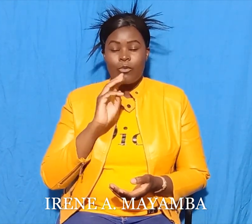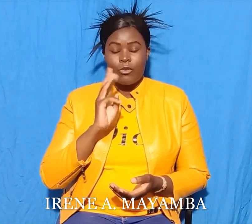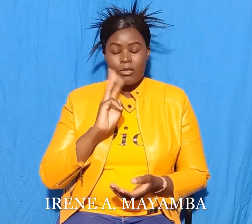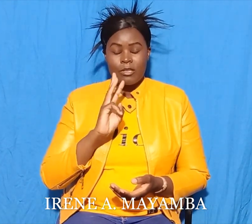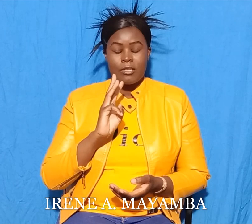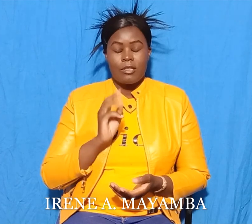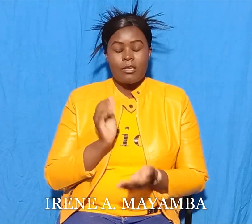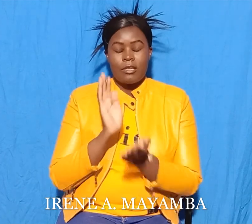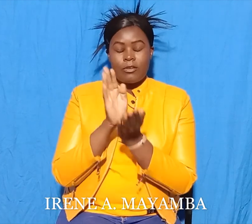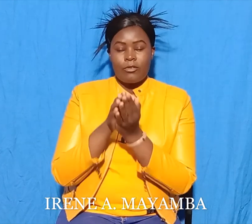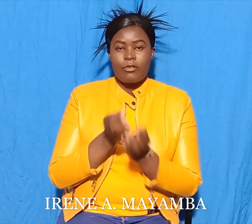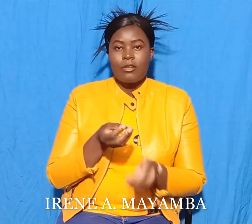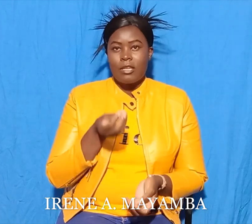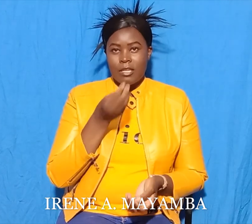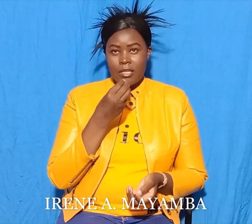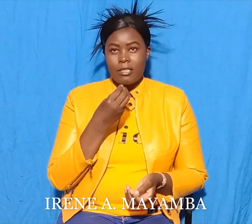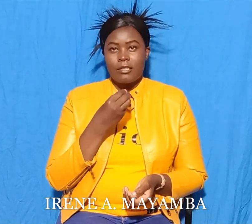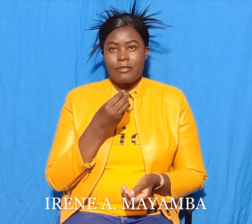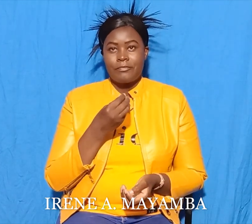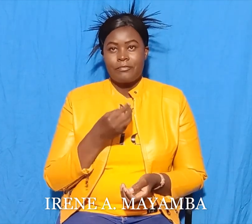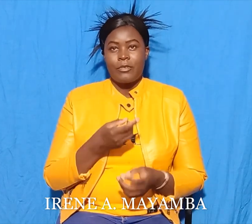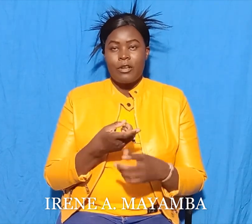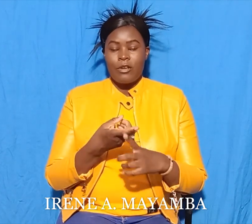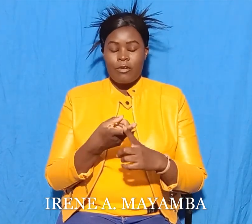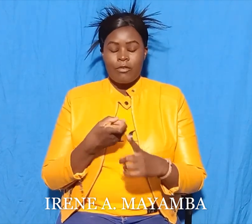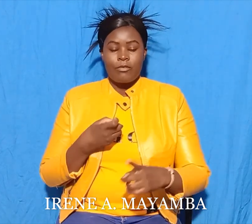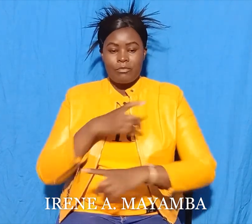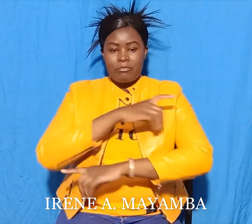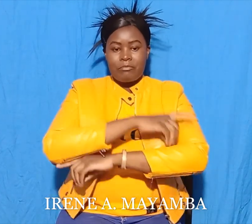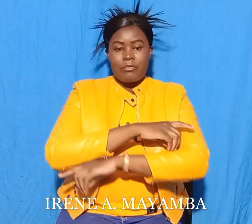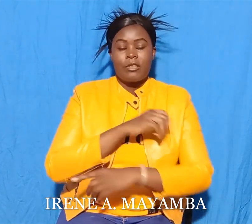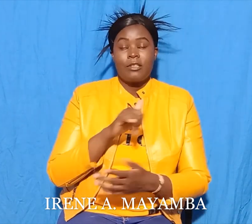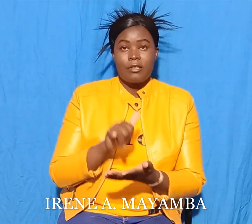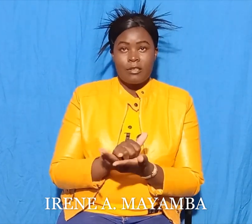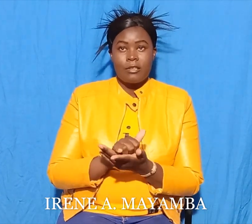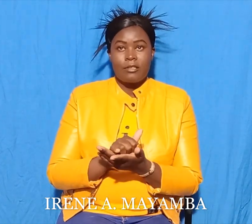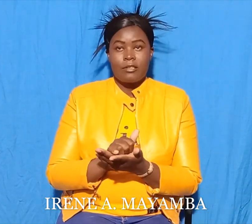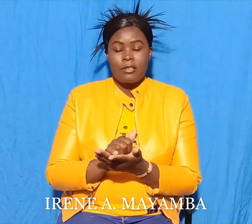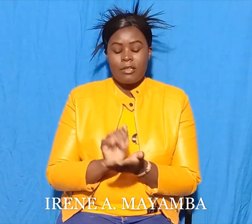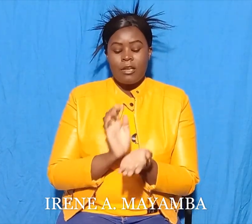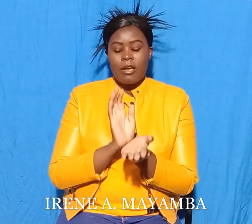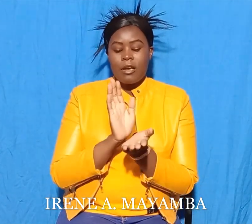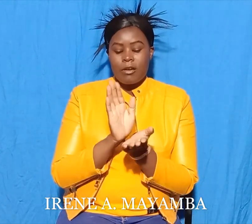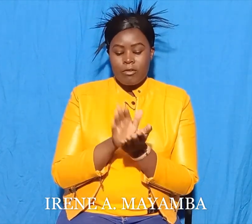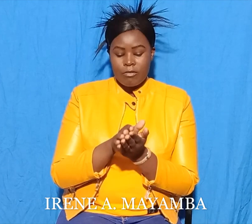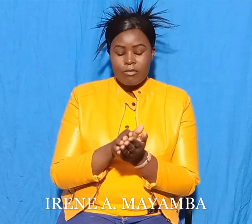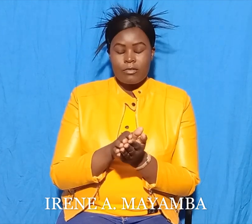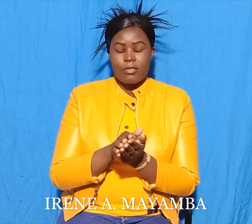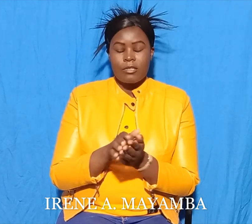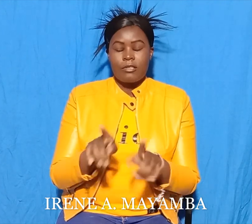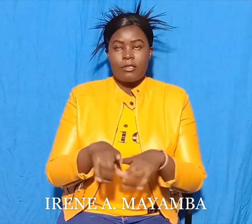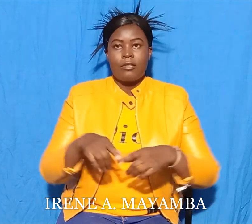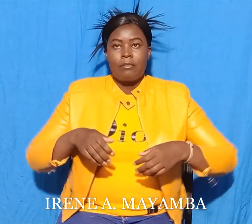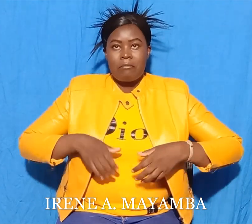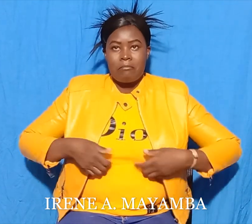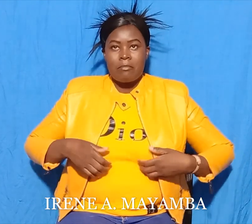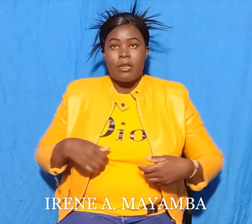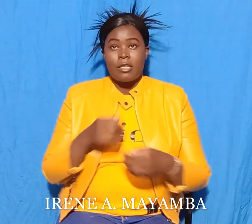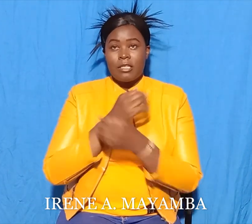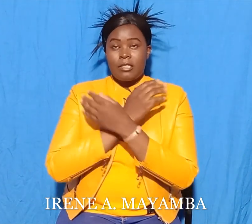From that day on, the crocodile and the monkey became friends and the crocodile asked the